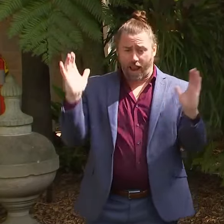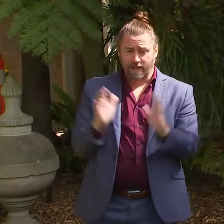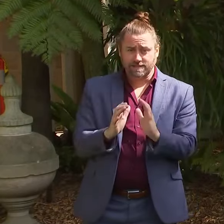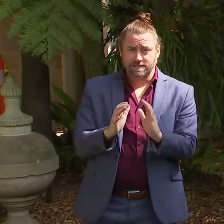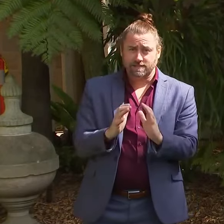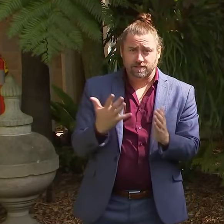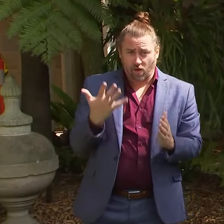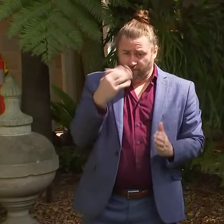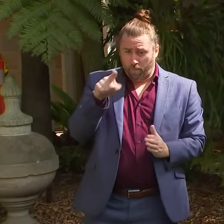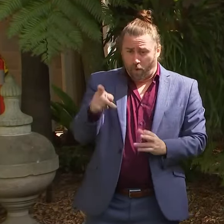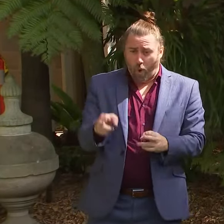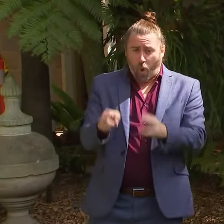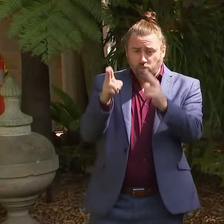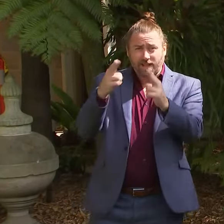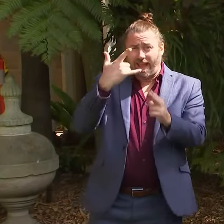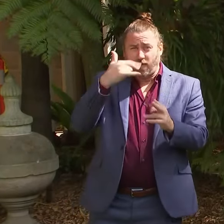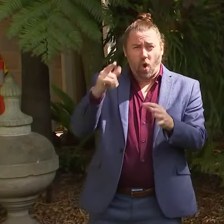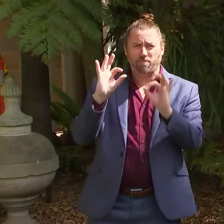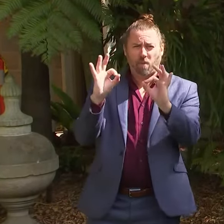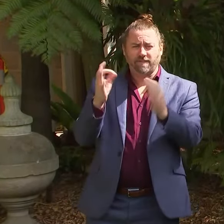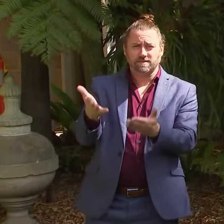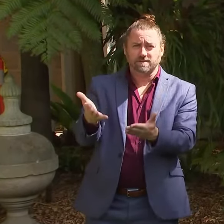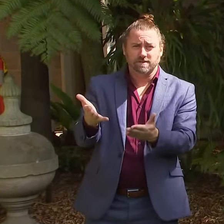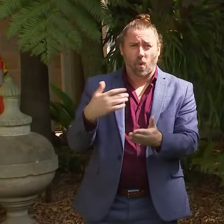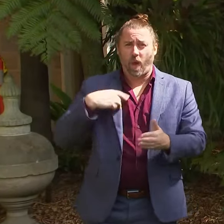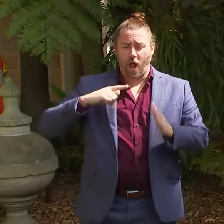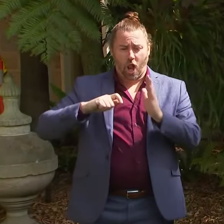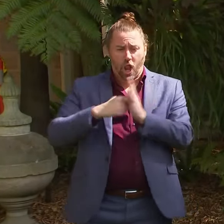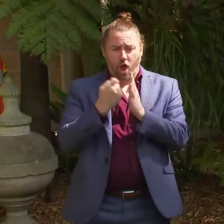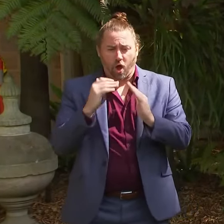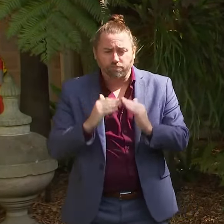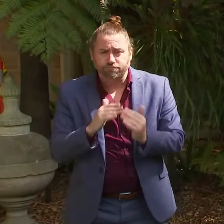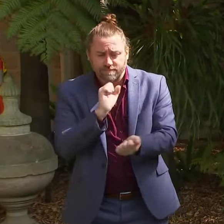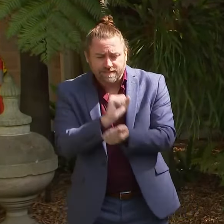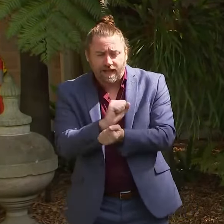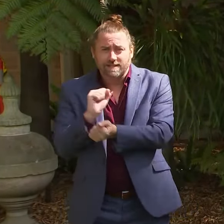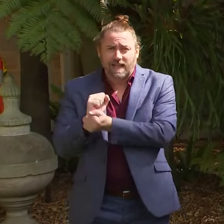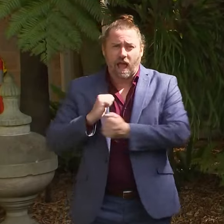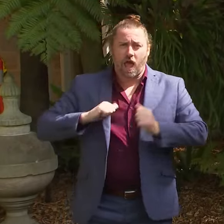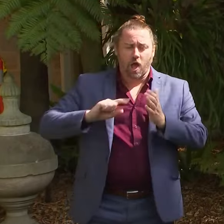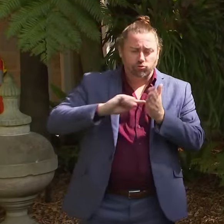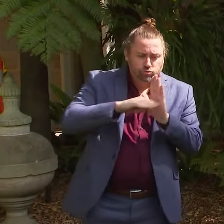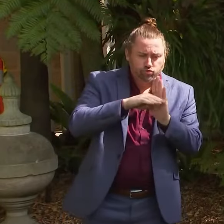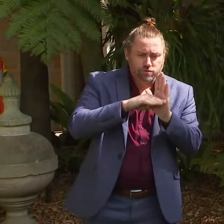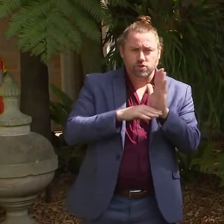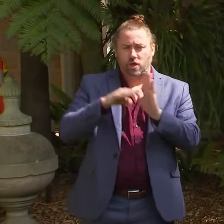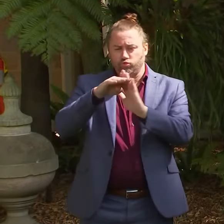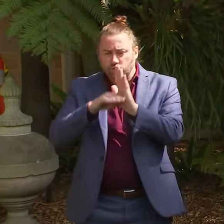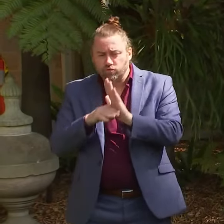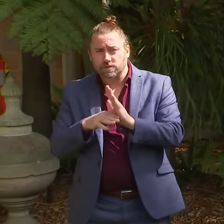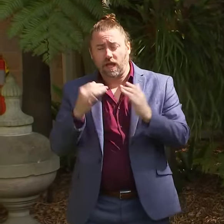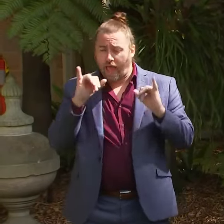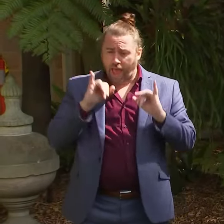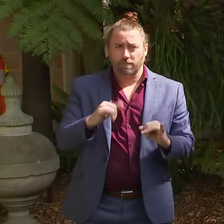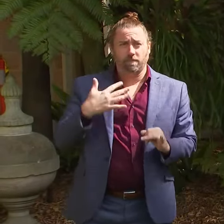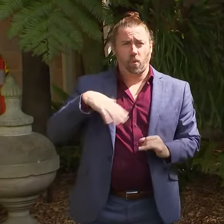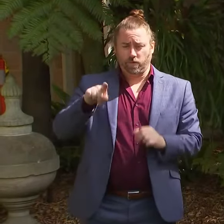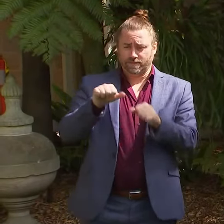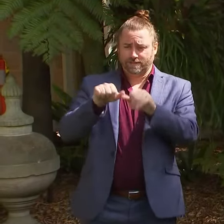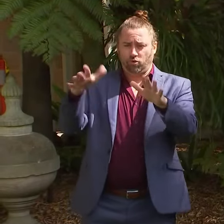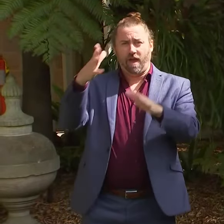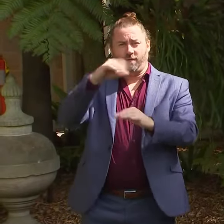and sadly, you know, we had lockdowns and we had restrictions because of what was happening, because of those